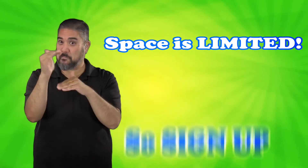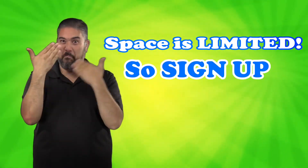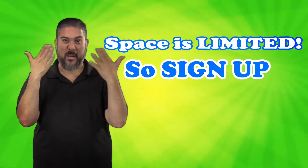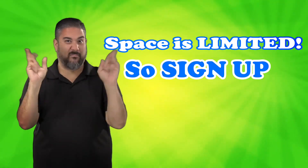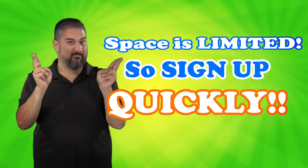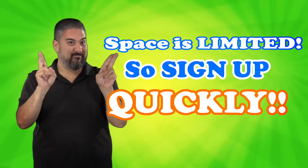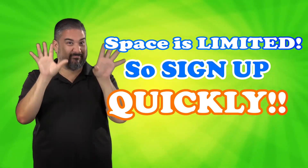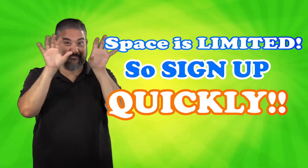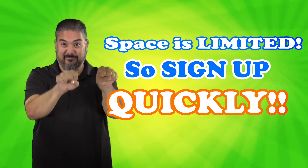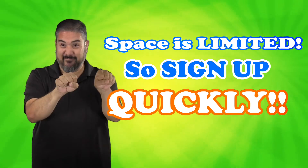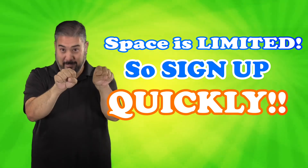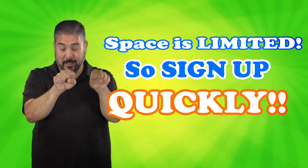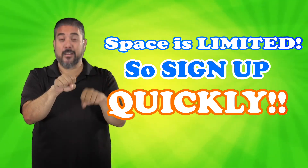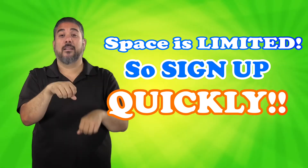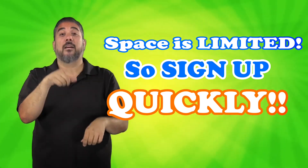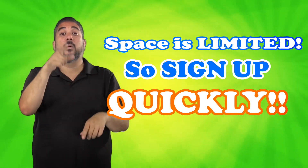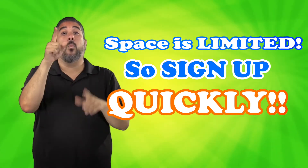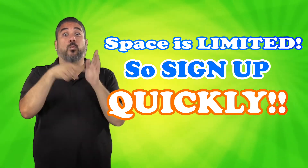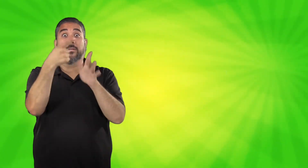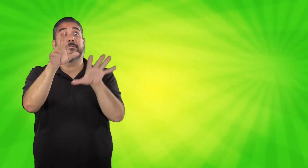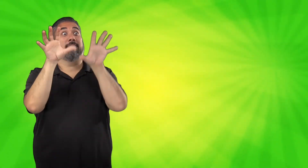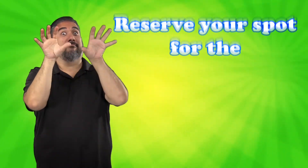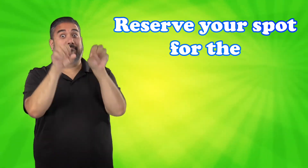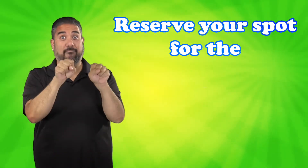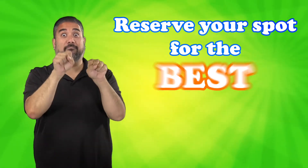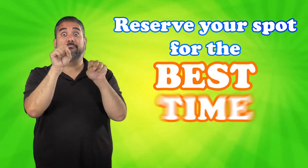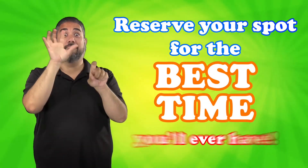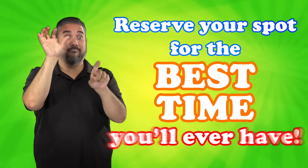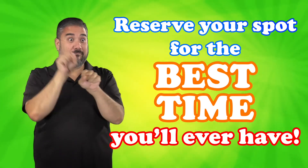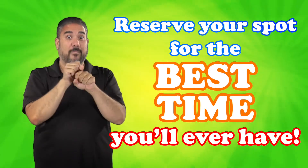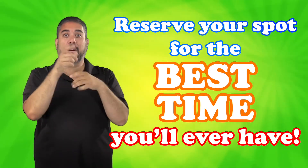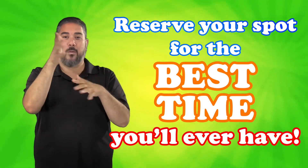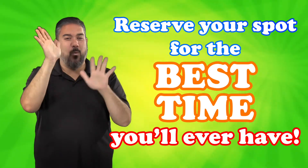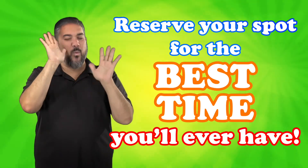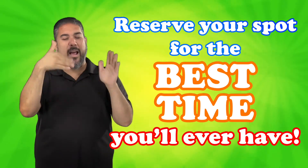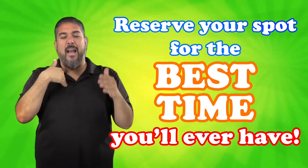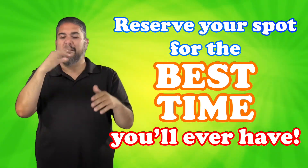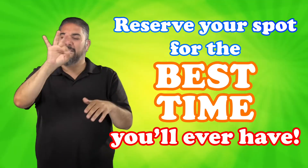quickly and reserve your spot for the best time you will ever have.